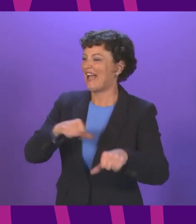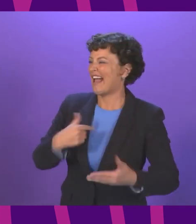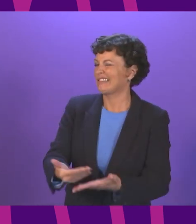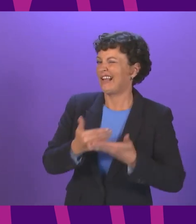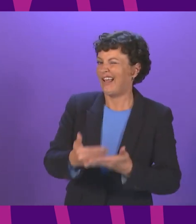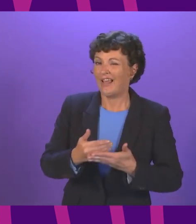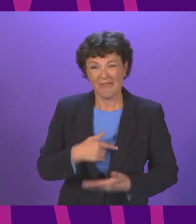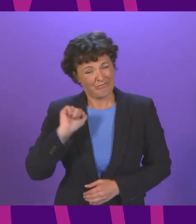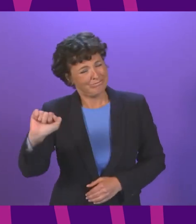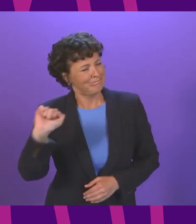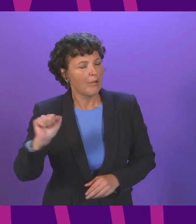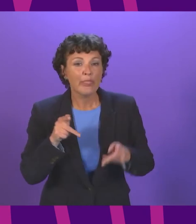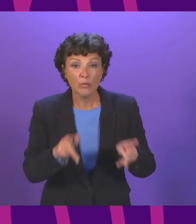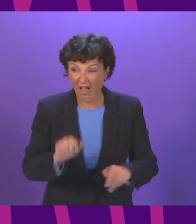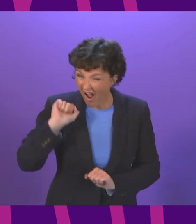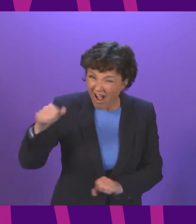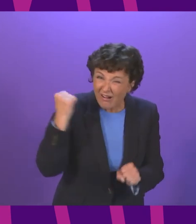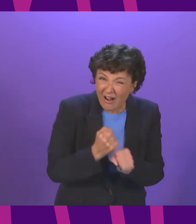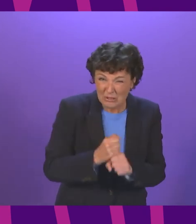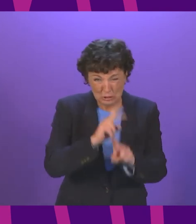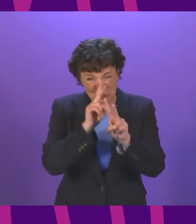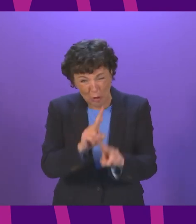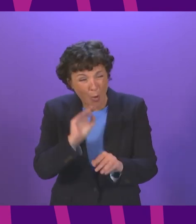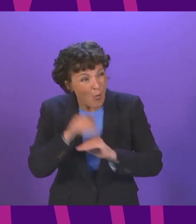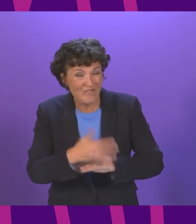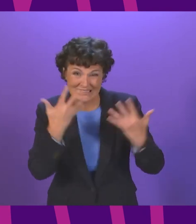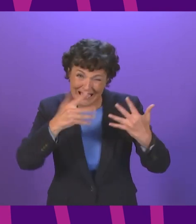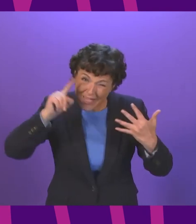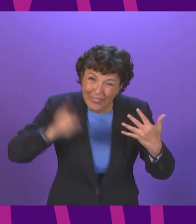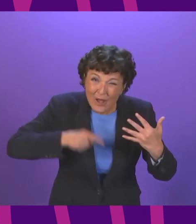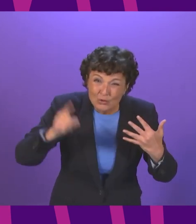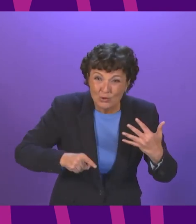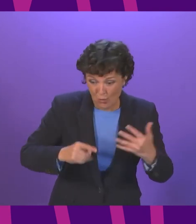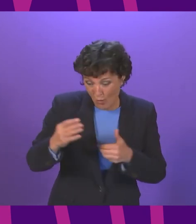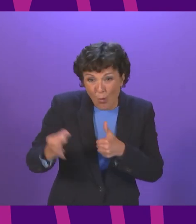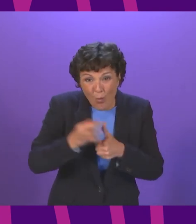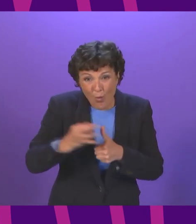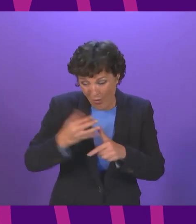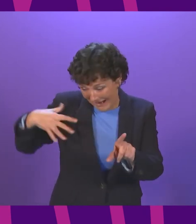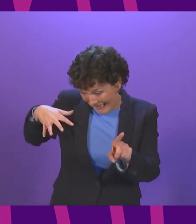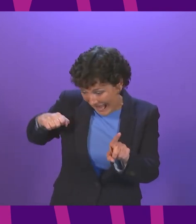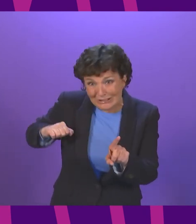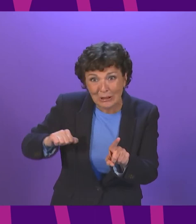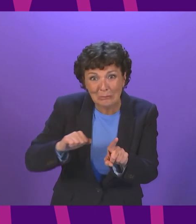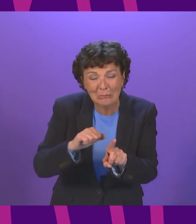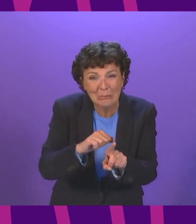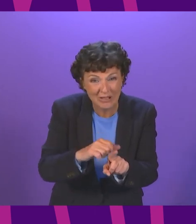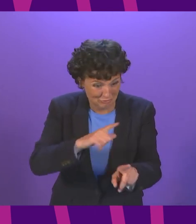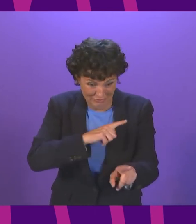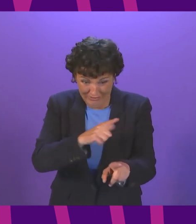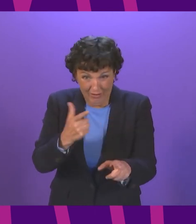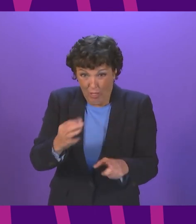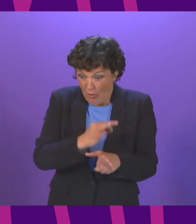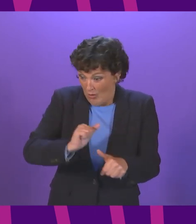government that oversaw tens of thousands of court backlogs stretching our justice system to breaking point long before Covid